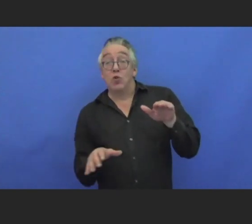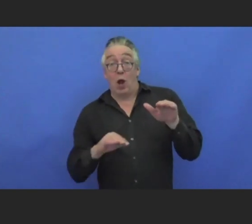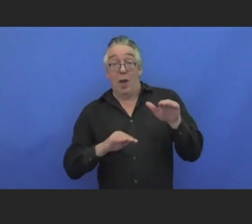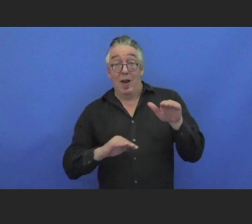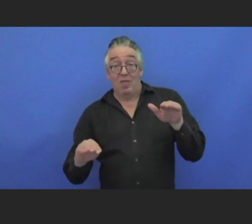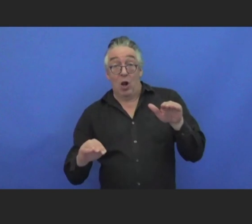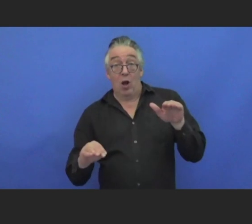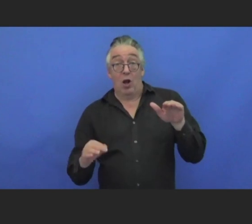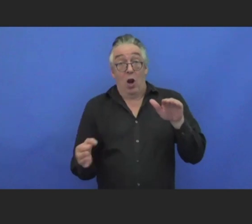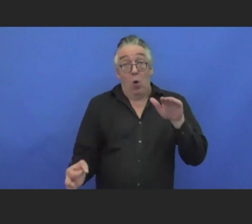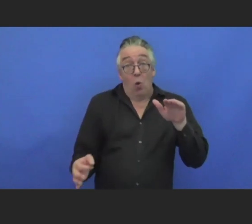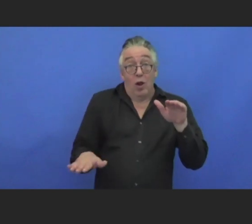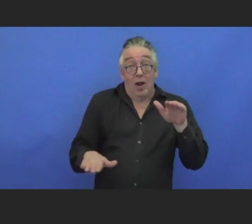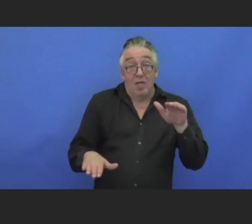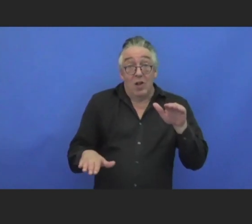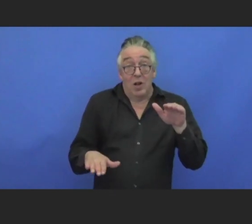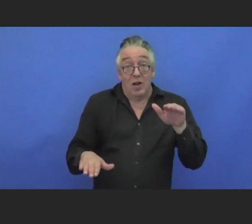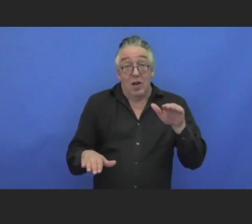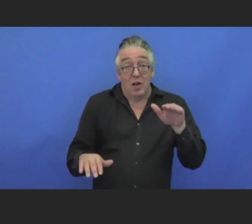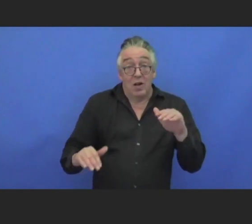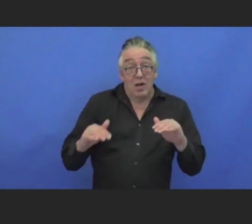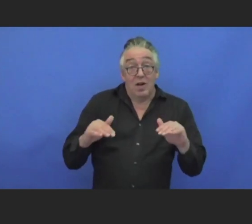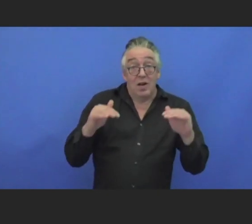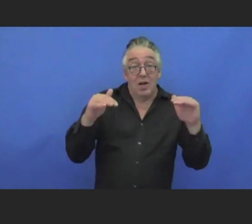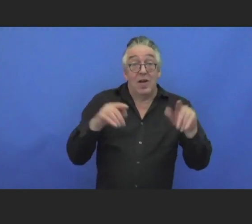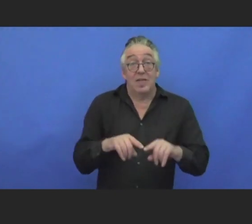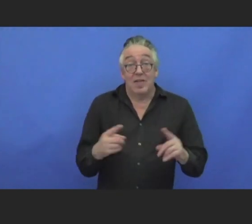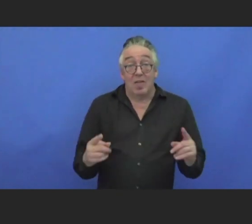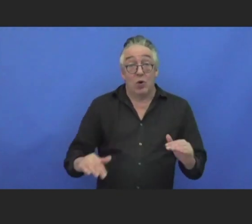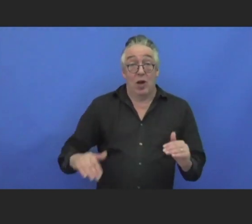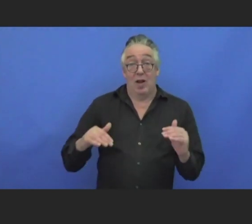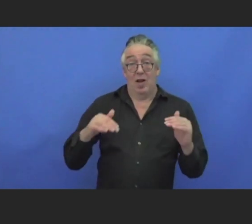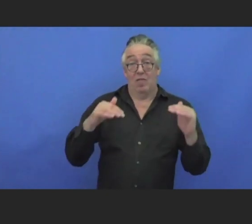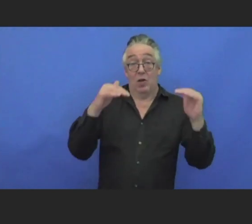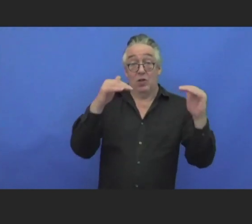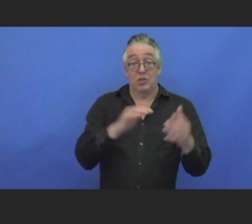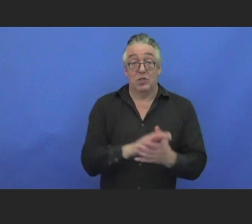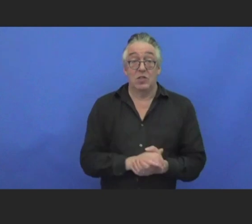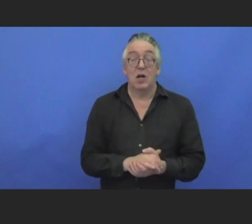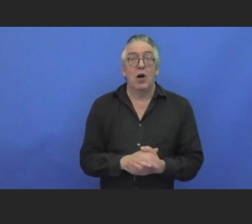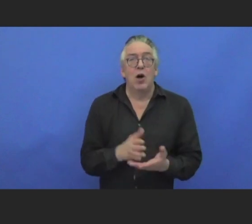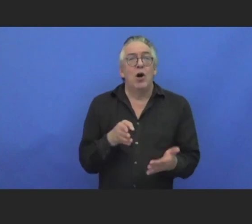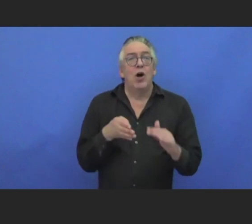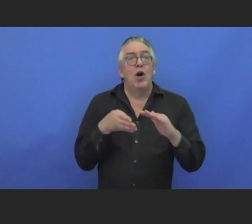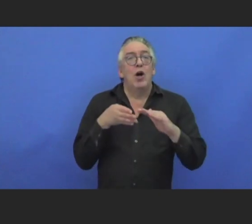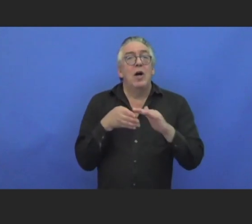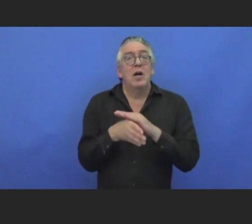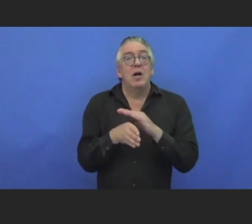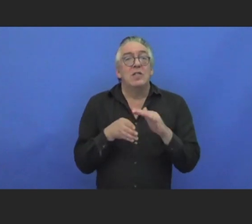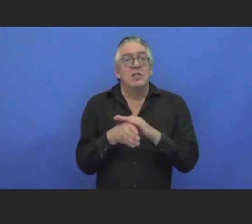understand, are there digital, sorry, accessibility experts